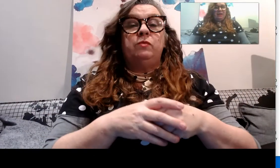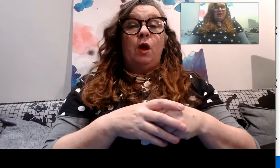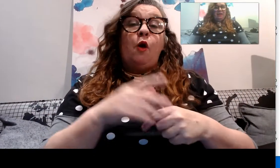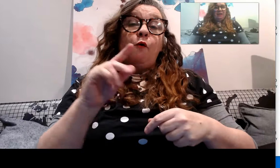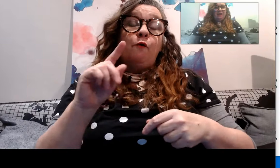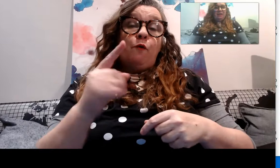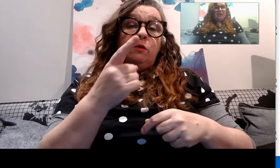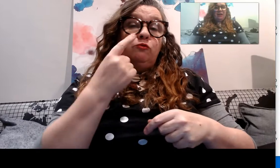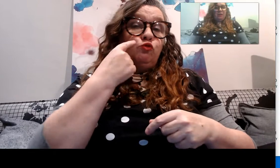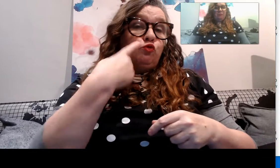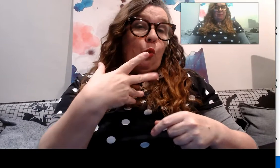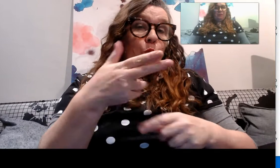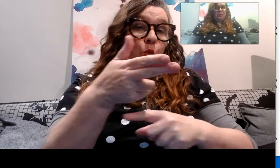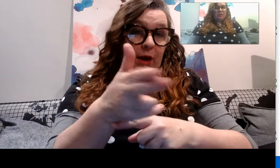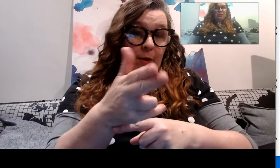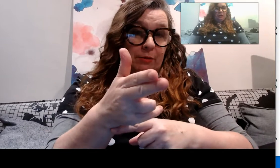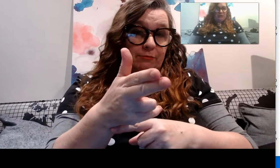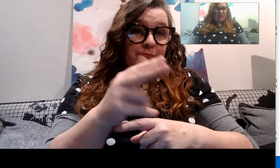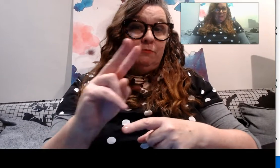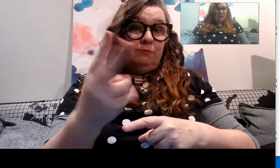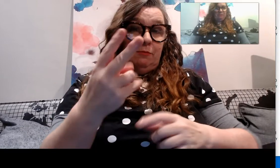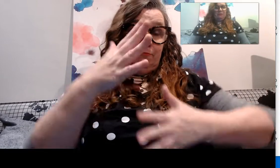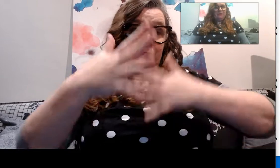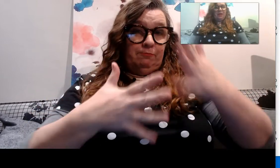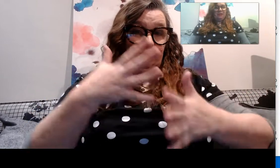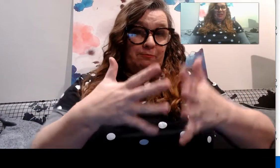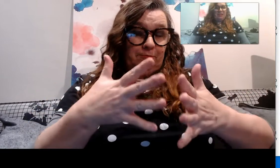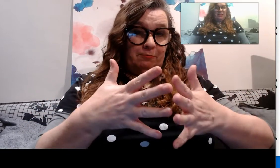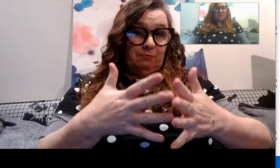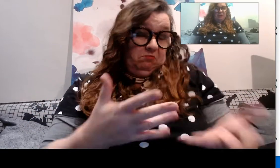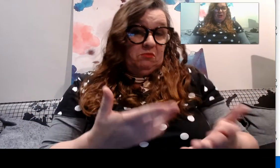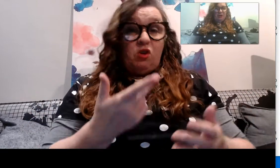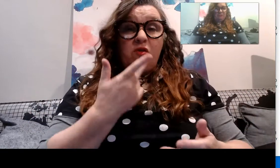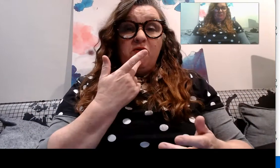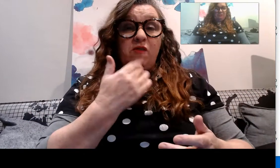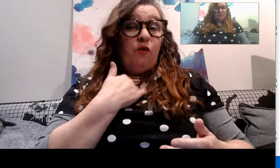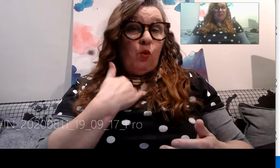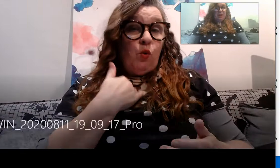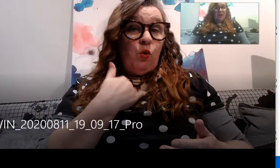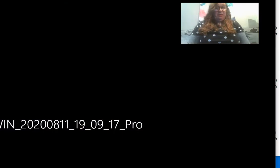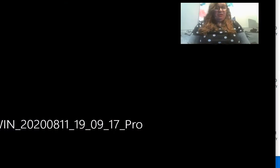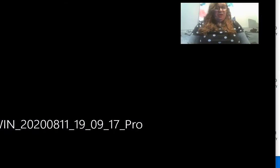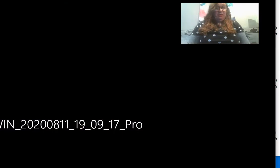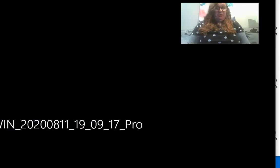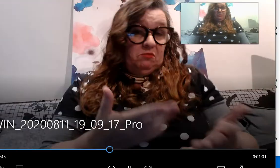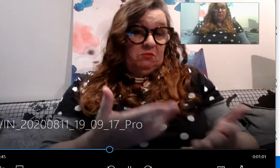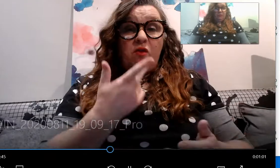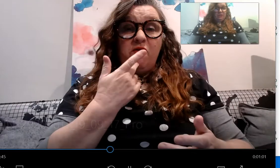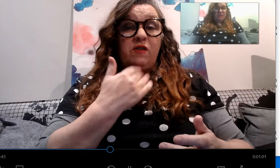again but first they're going to show it to the camera and then second they sign about it and if they if it was a voicing